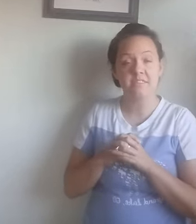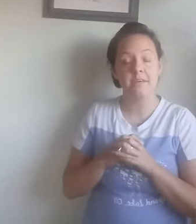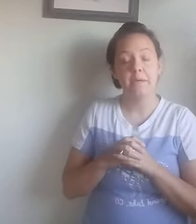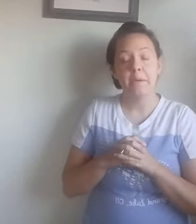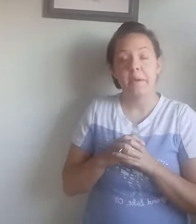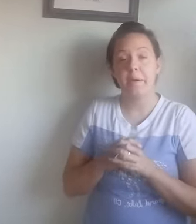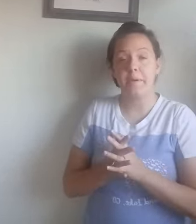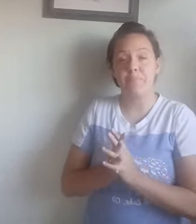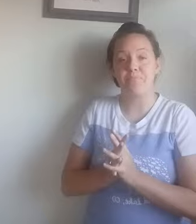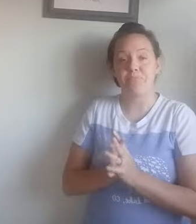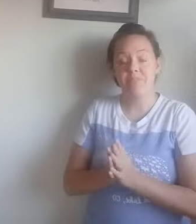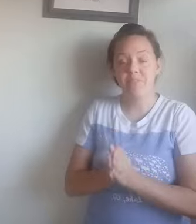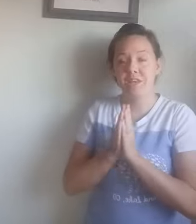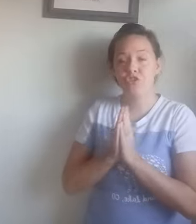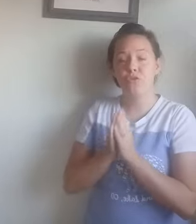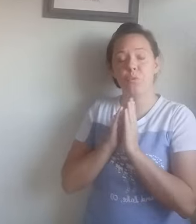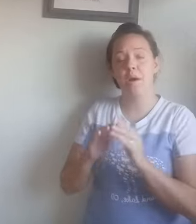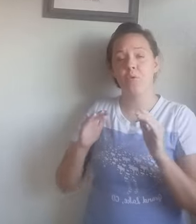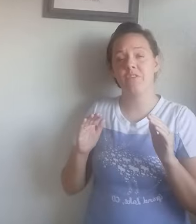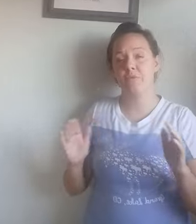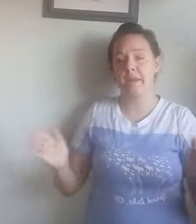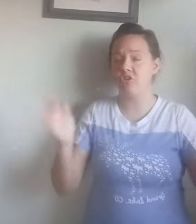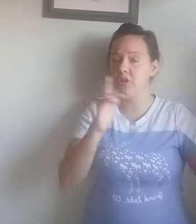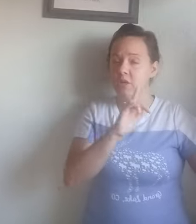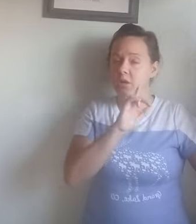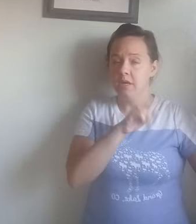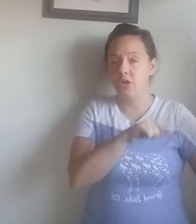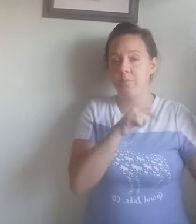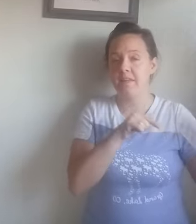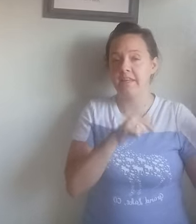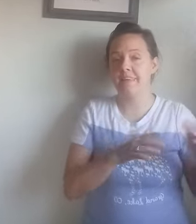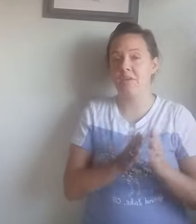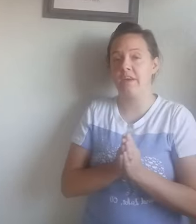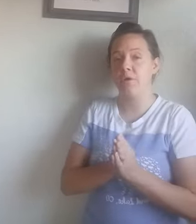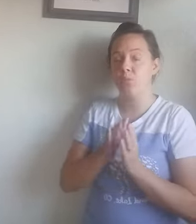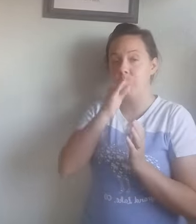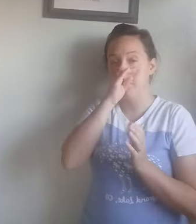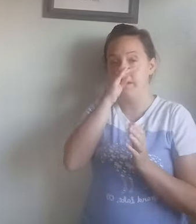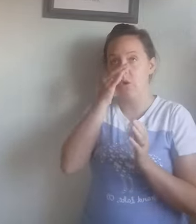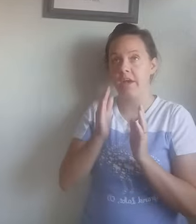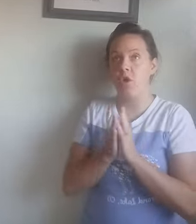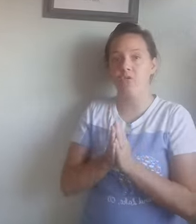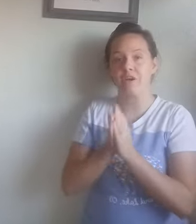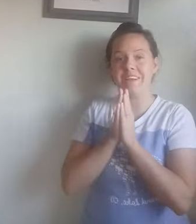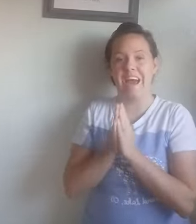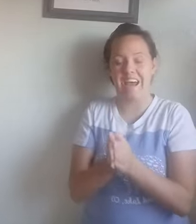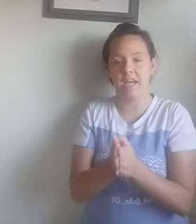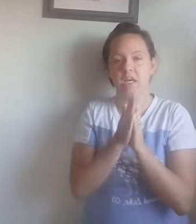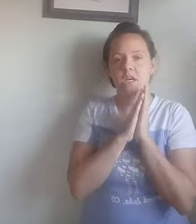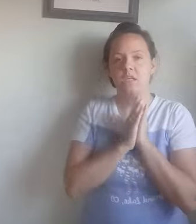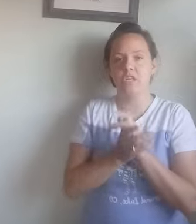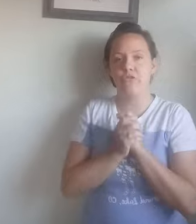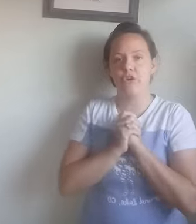and so if you want more information it will be linked down there. We will be going over nine different